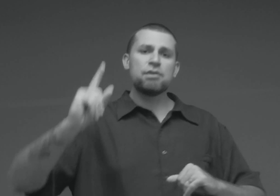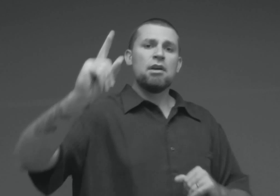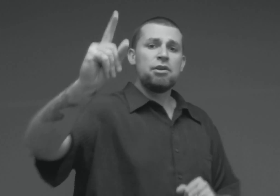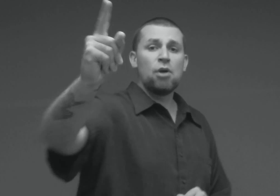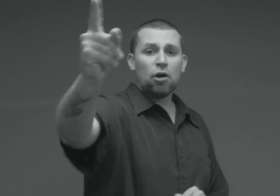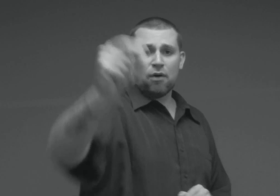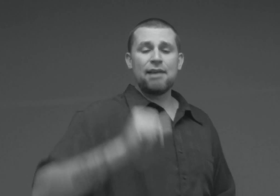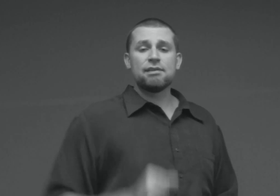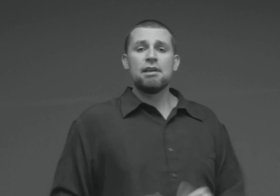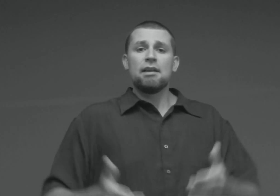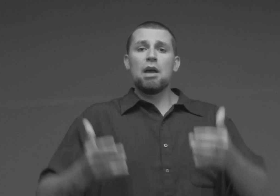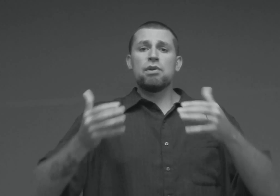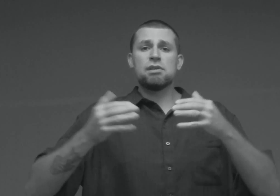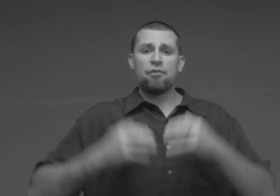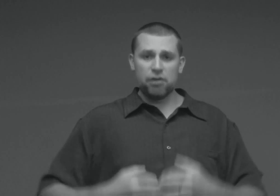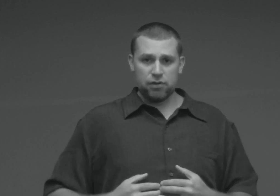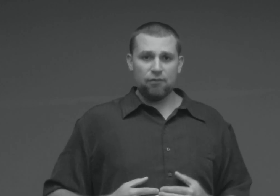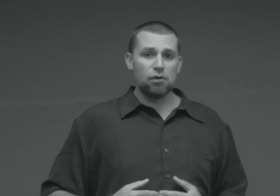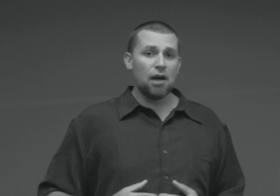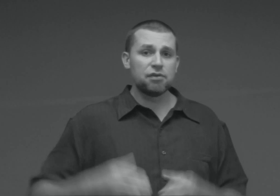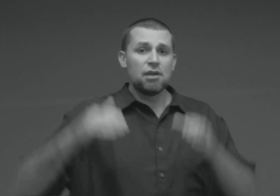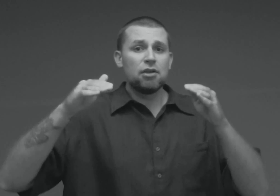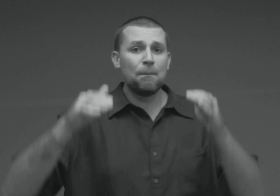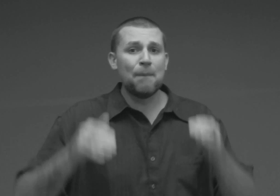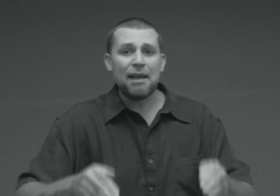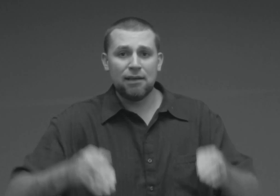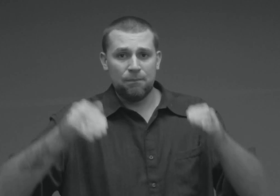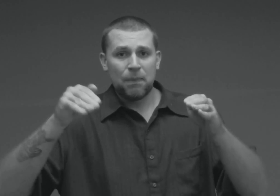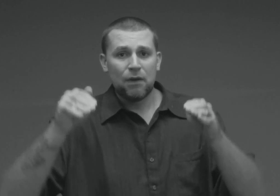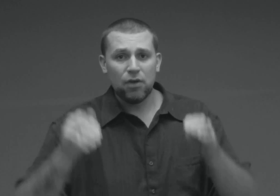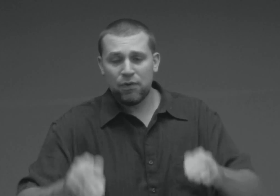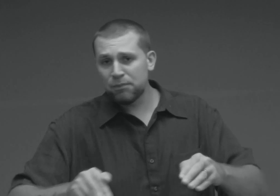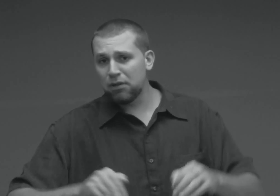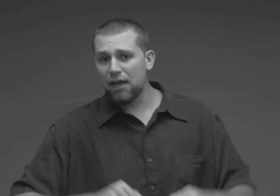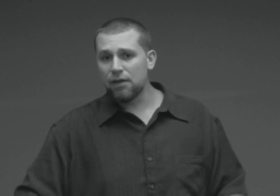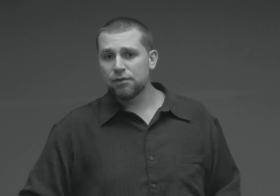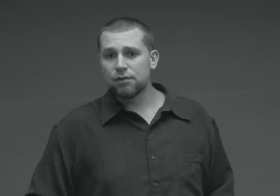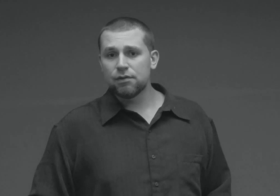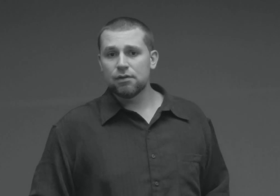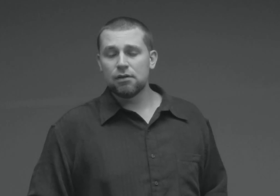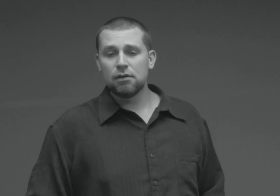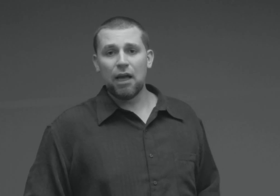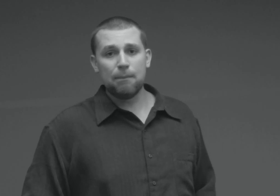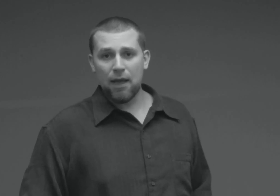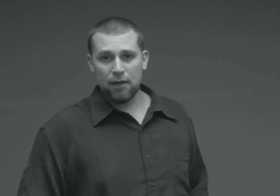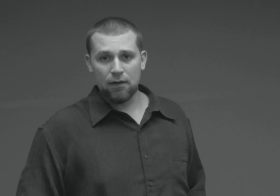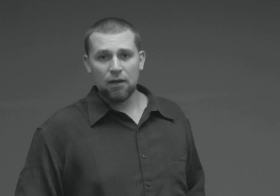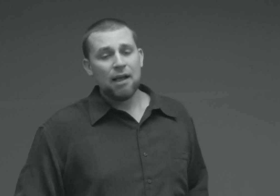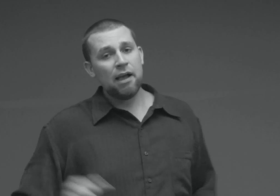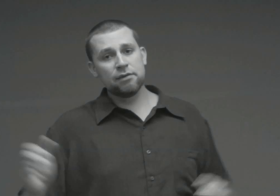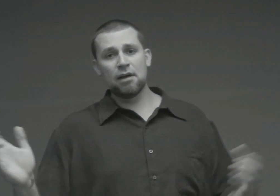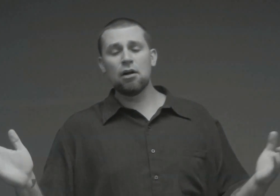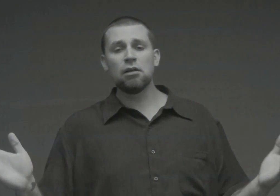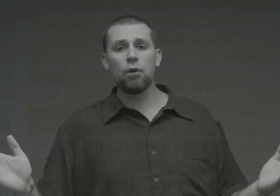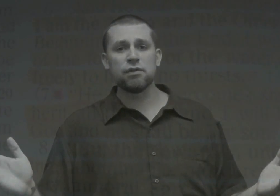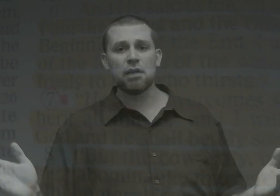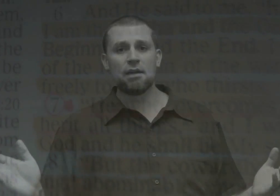was your grace that was sufficient for us to make it to this place. Amen. Has not our Lord said,